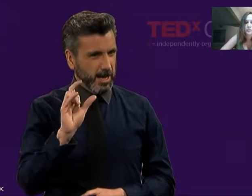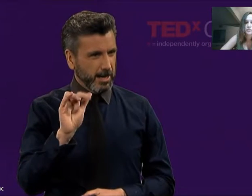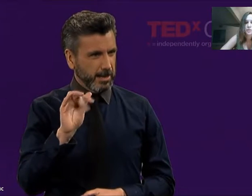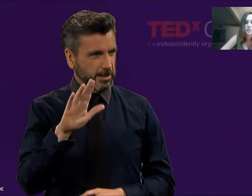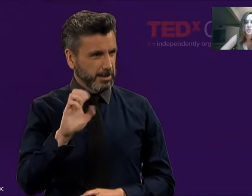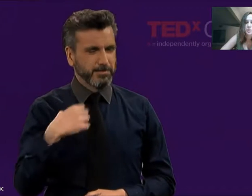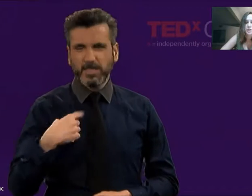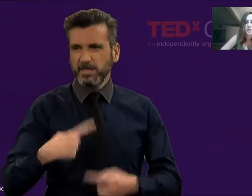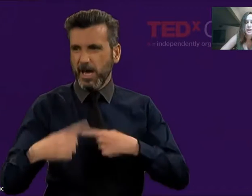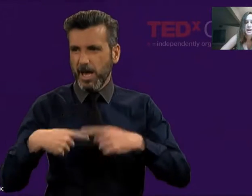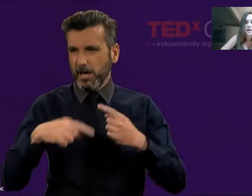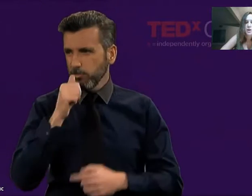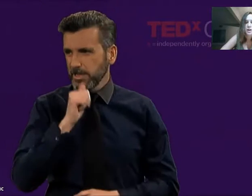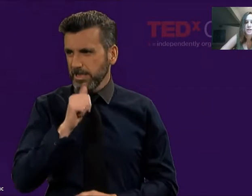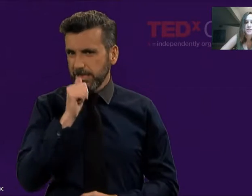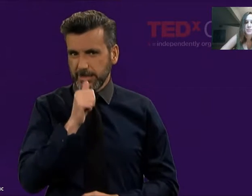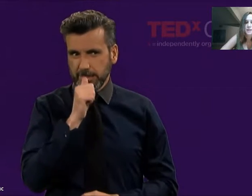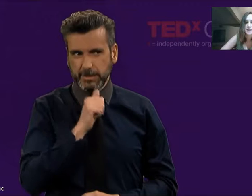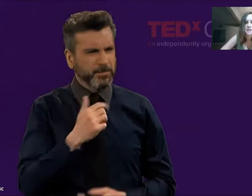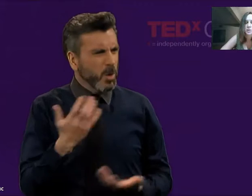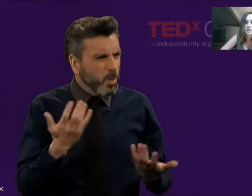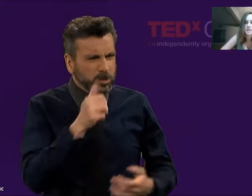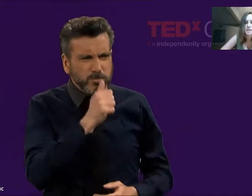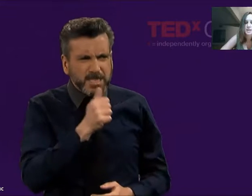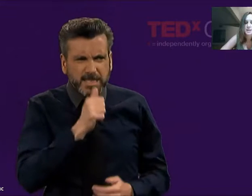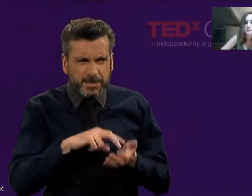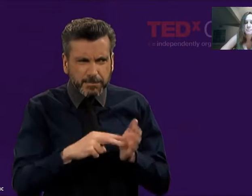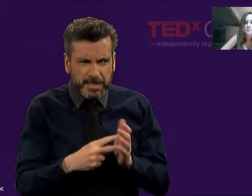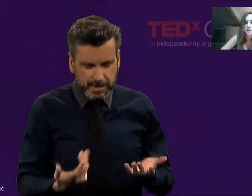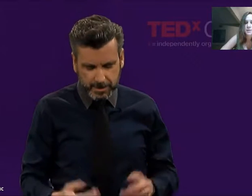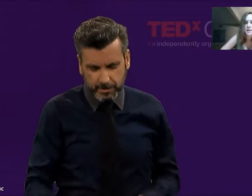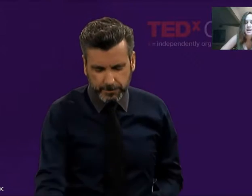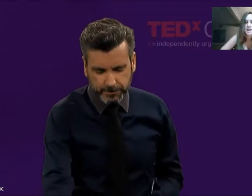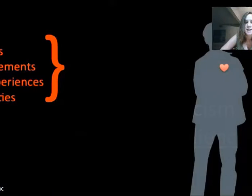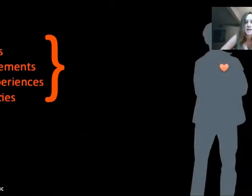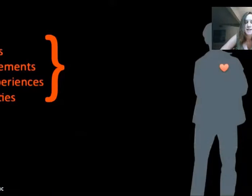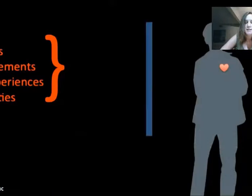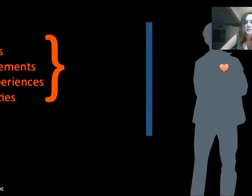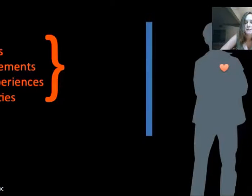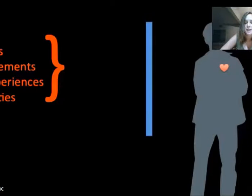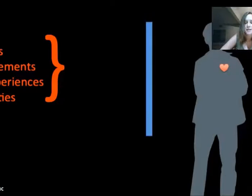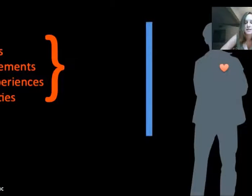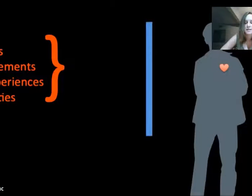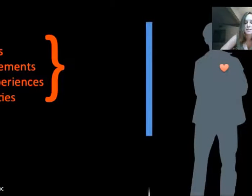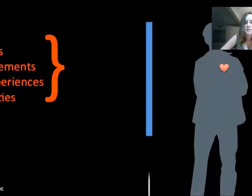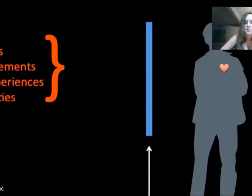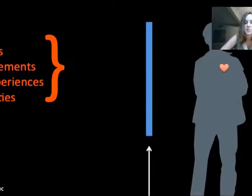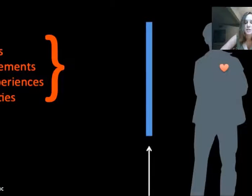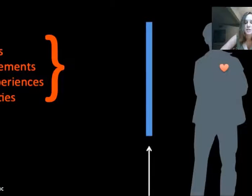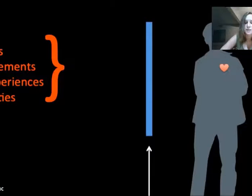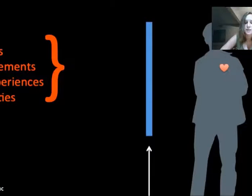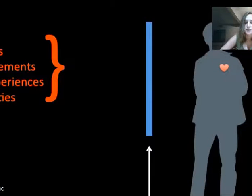So we're going to look at how audism and linguisticism has an effect on somebody's resilience.